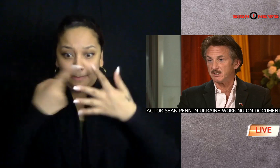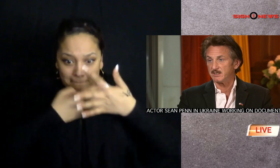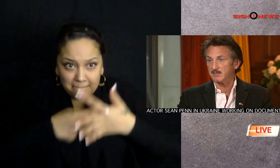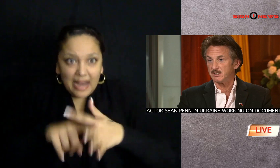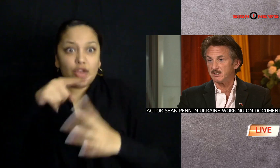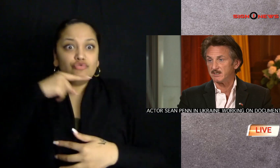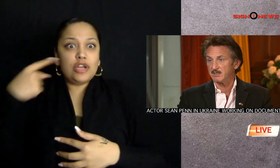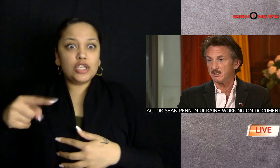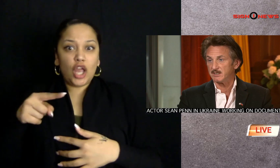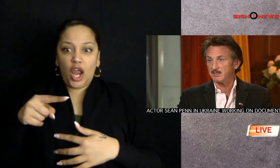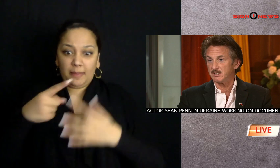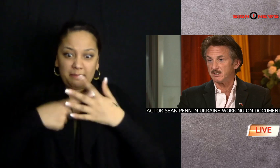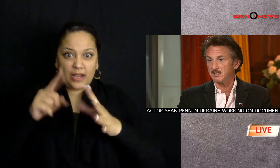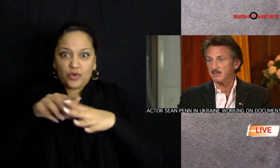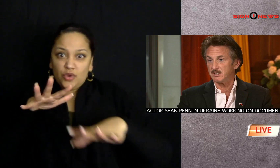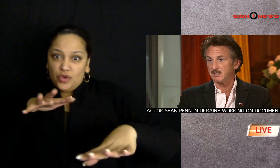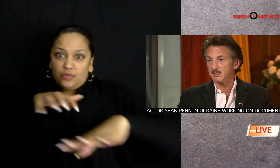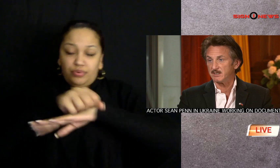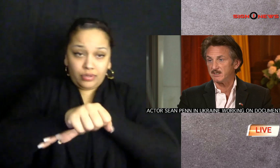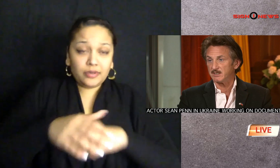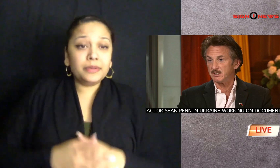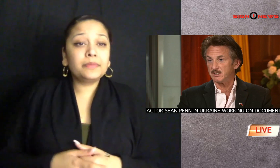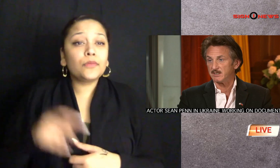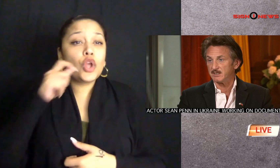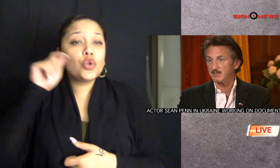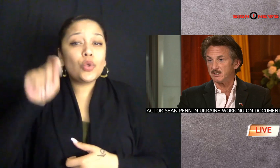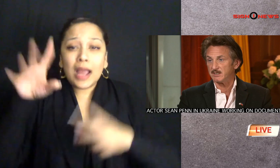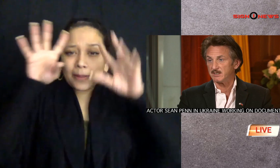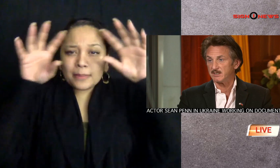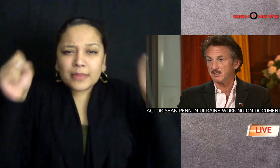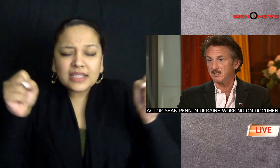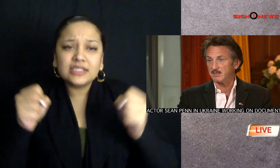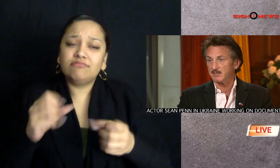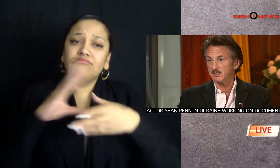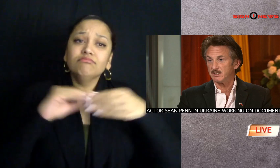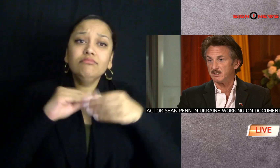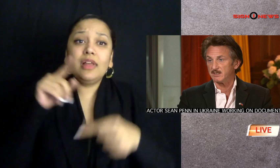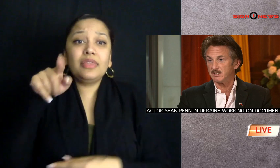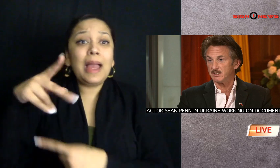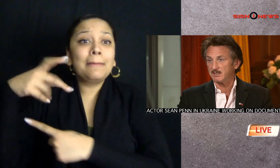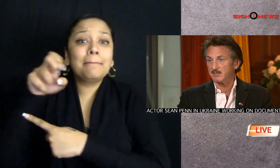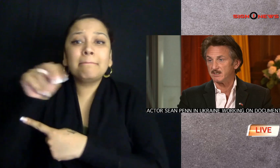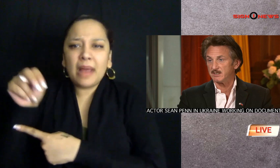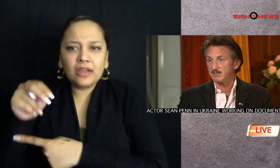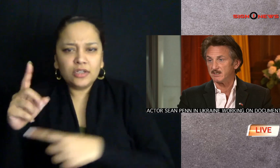actor Sean Penn is already working on a documentary in Ukraine when Russia began its invasion